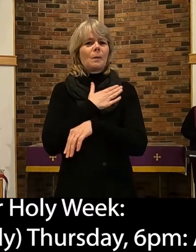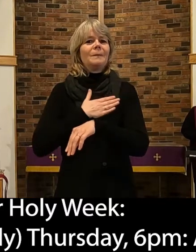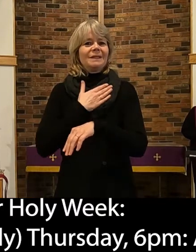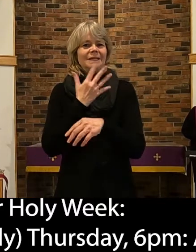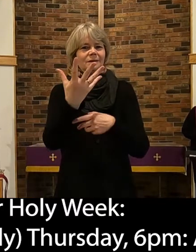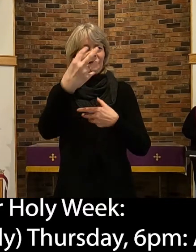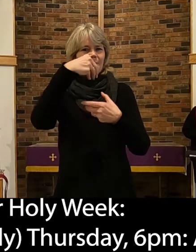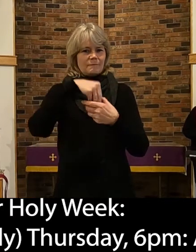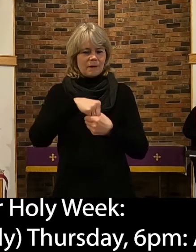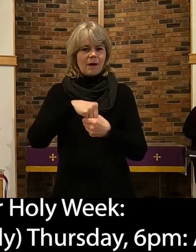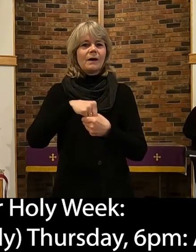on Friday evening.